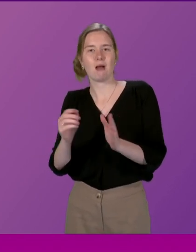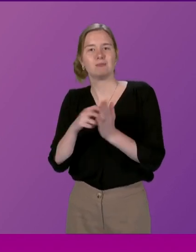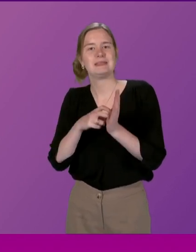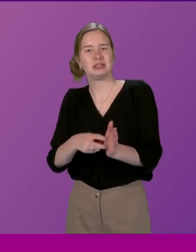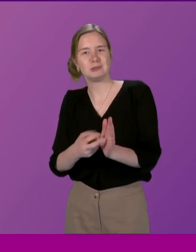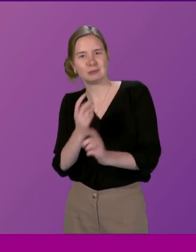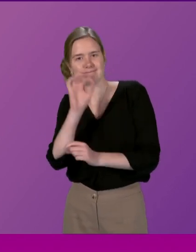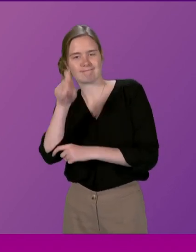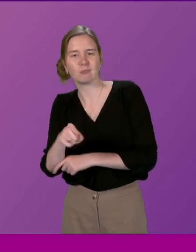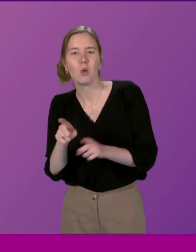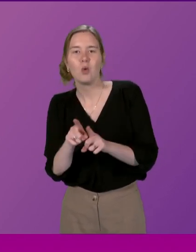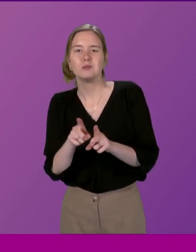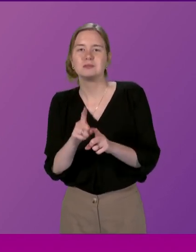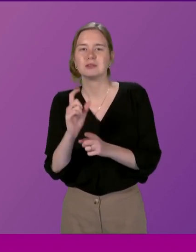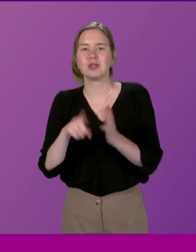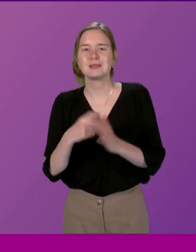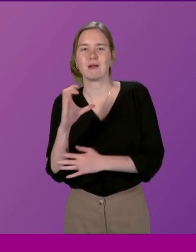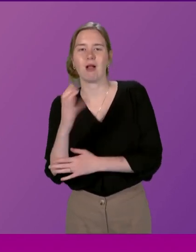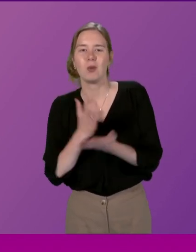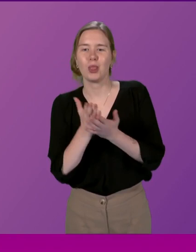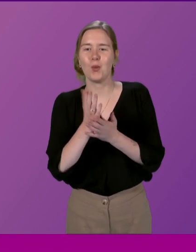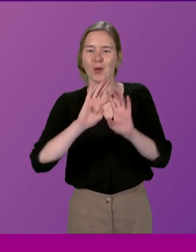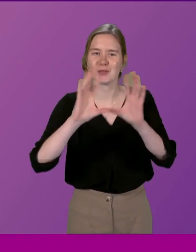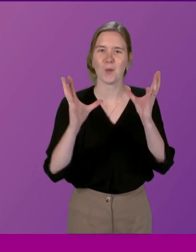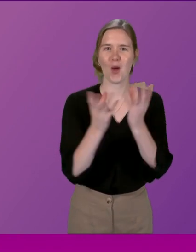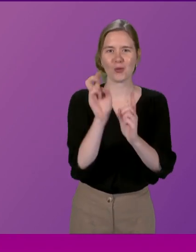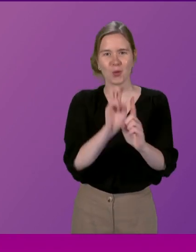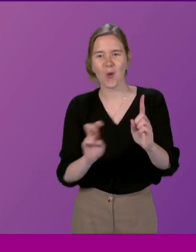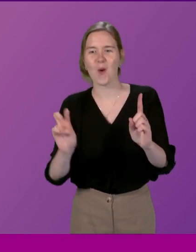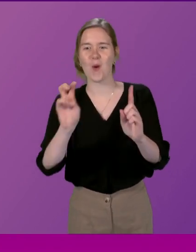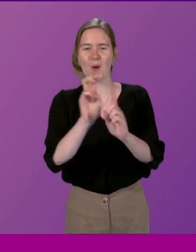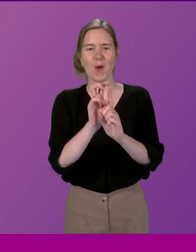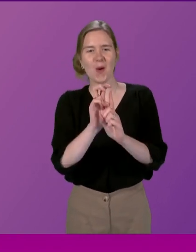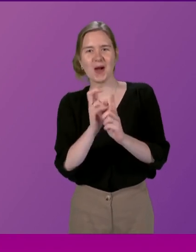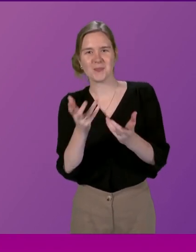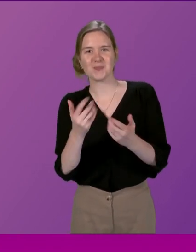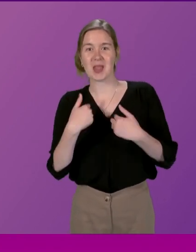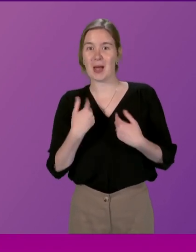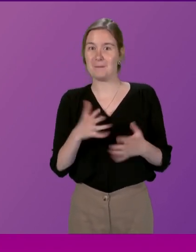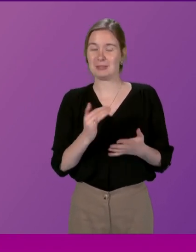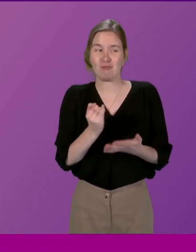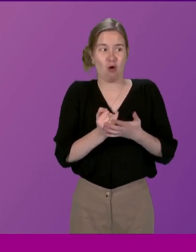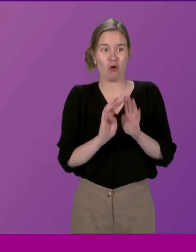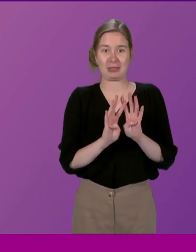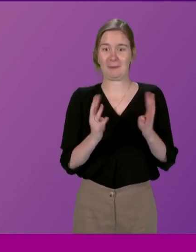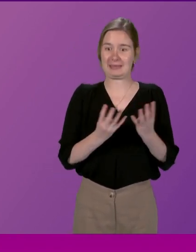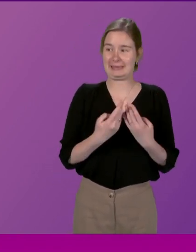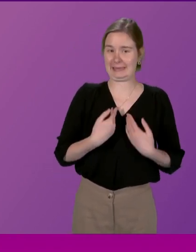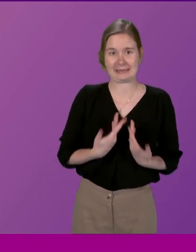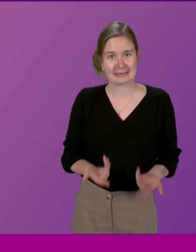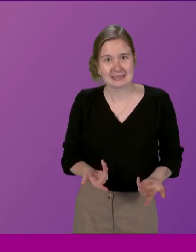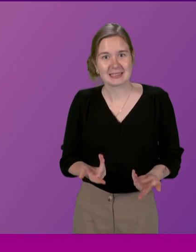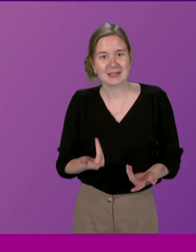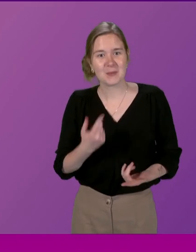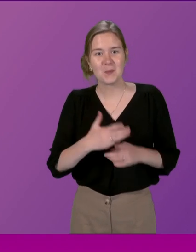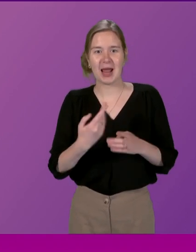And, particularly, as Mr Carlow took us through his world tour. I obviously have been in the wrong committees, presiding officer, when